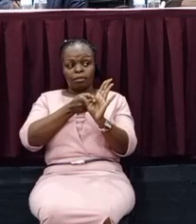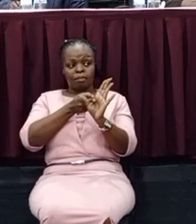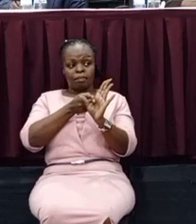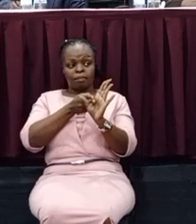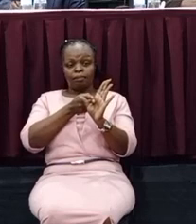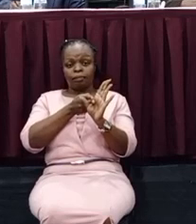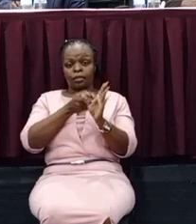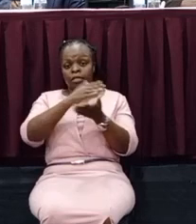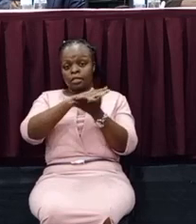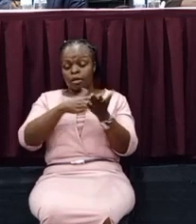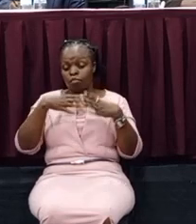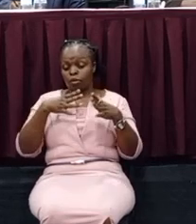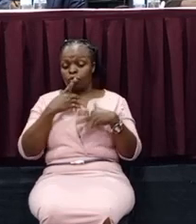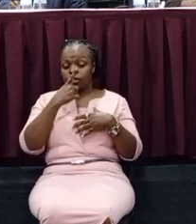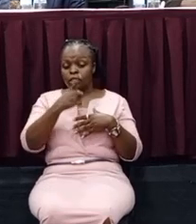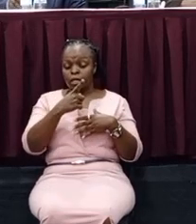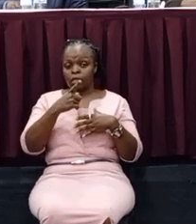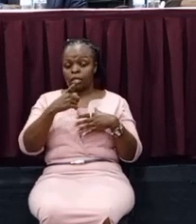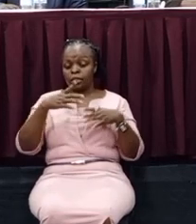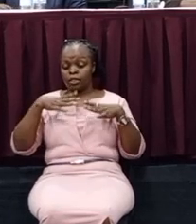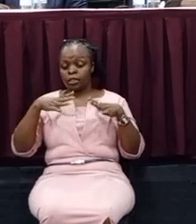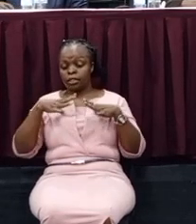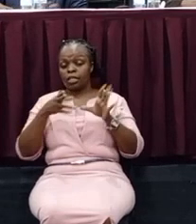Some people call it citizen participation. It all means the same.